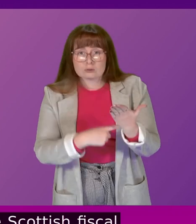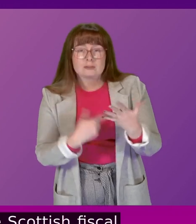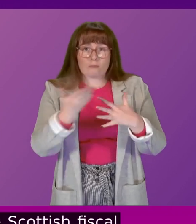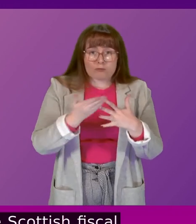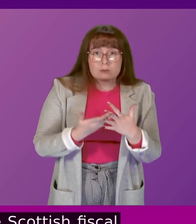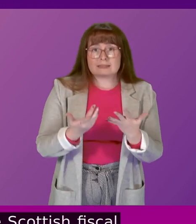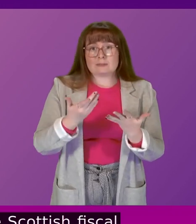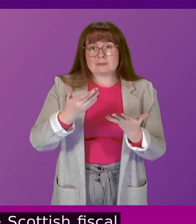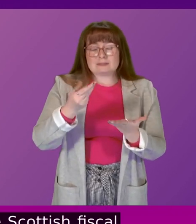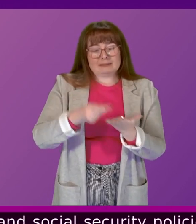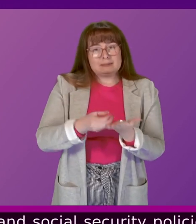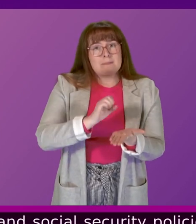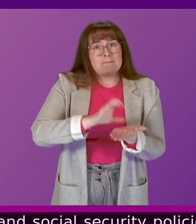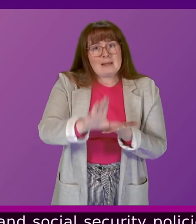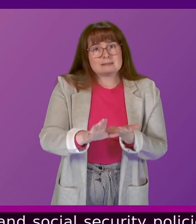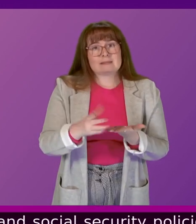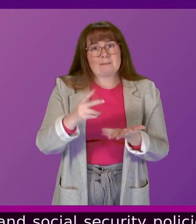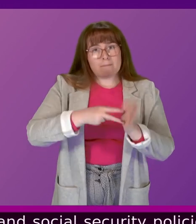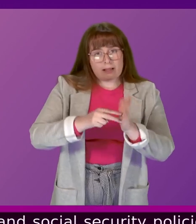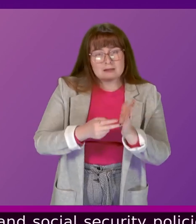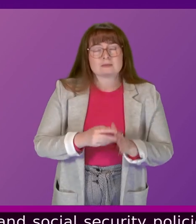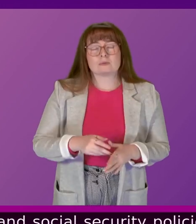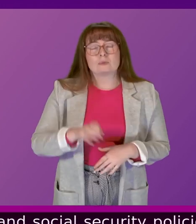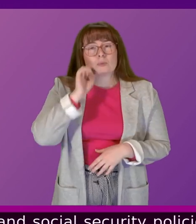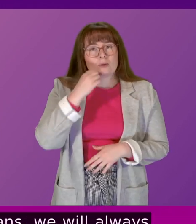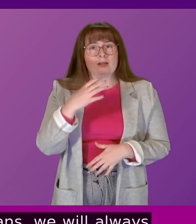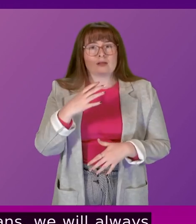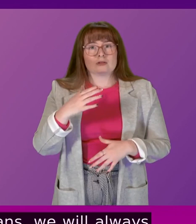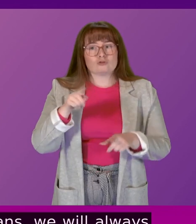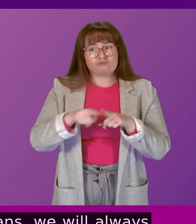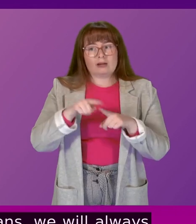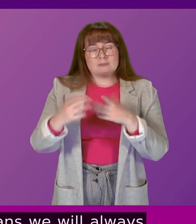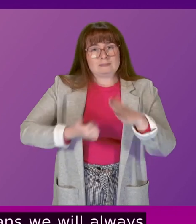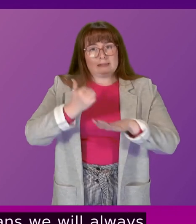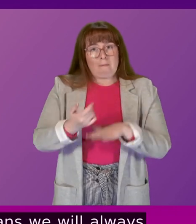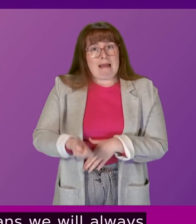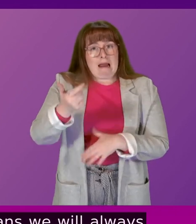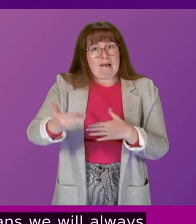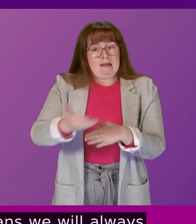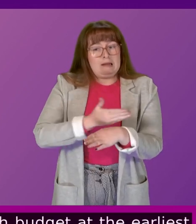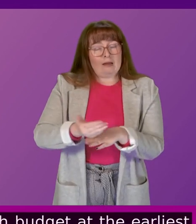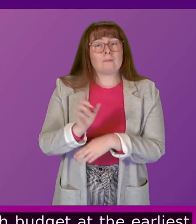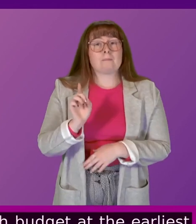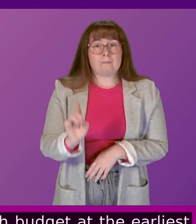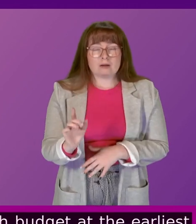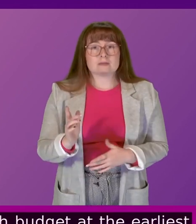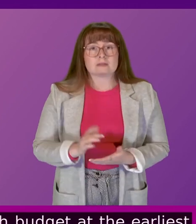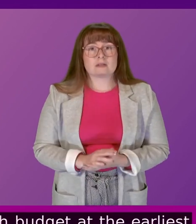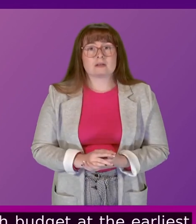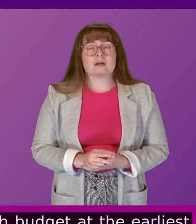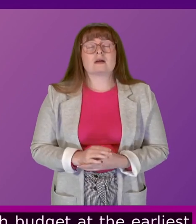spending plans. We'll always endeavour to produce a Scottish budget at the earliest opportunity for the Parliament but the